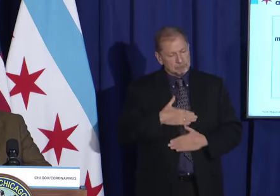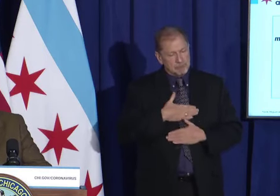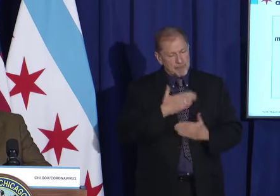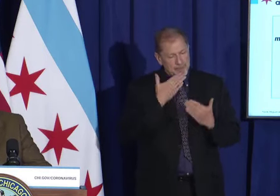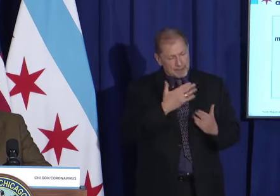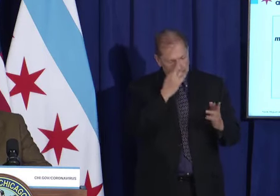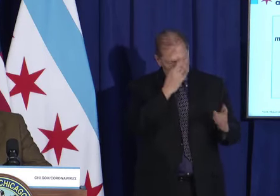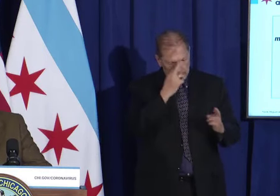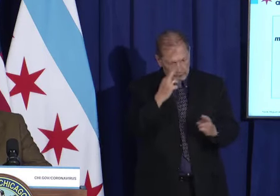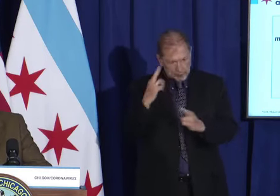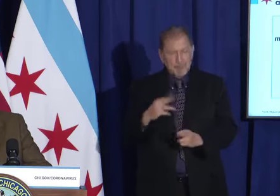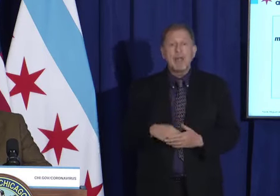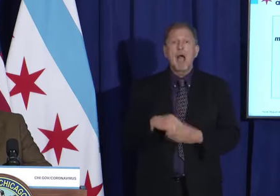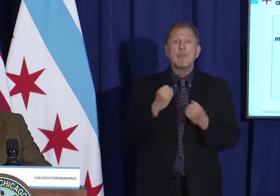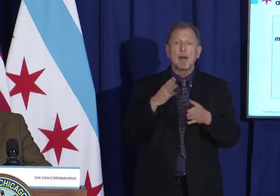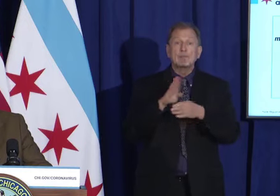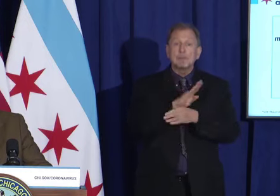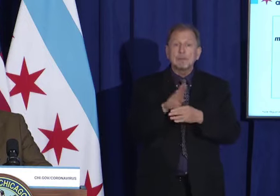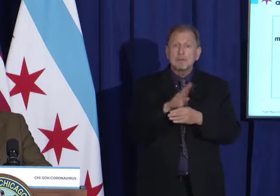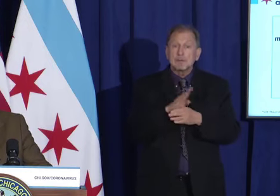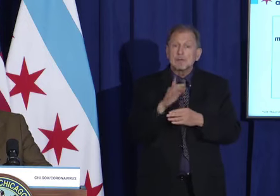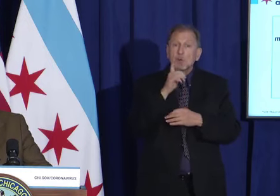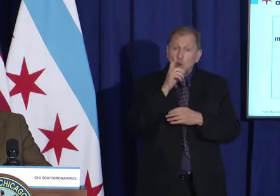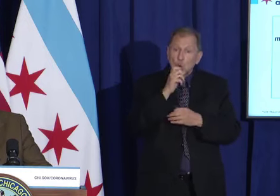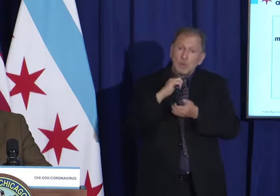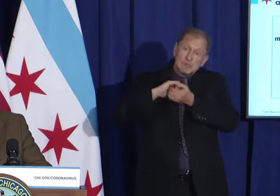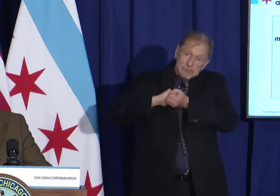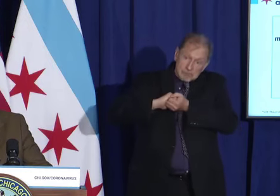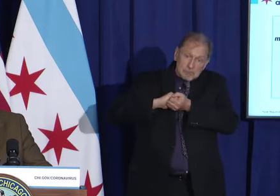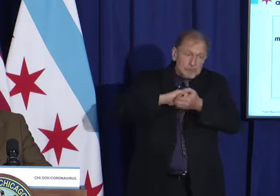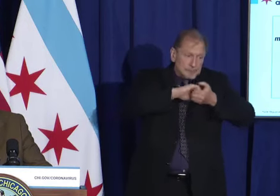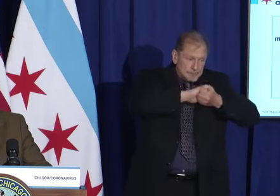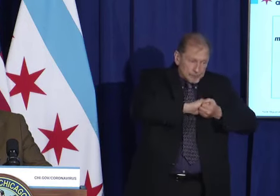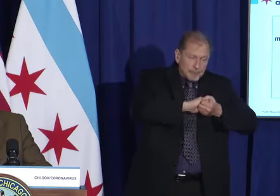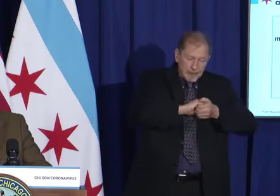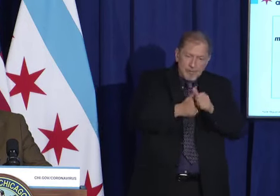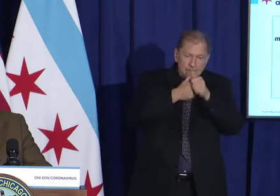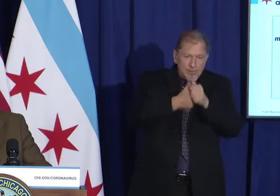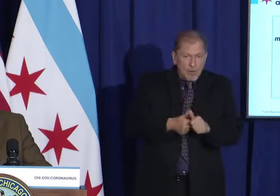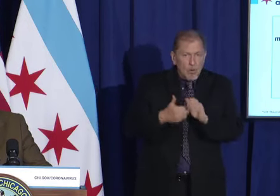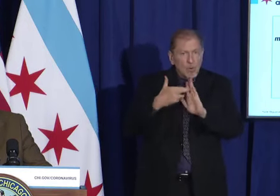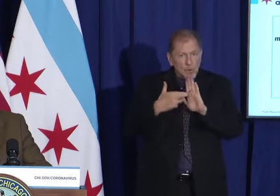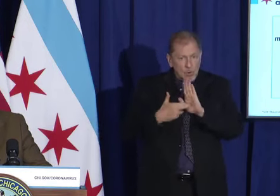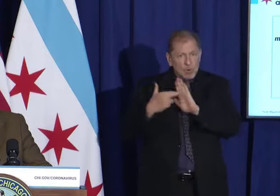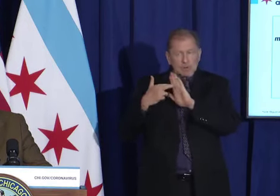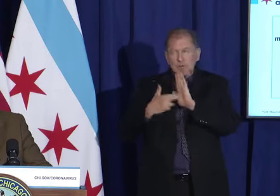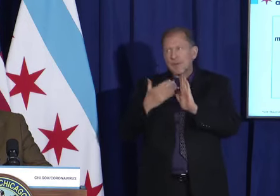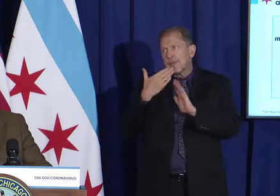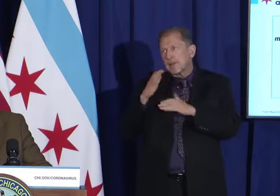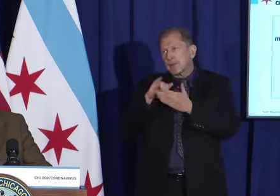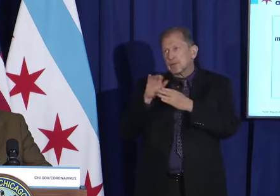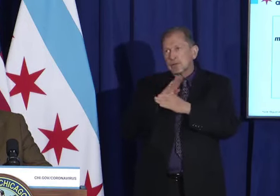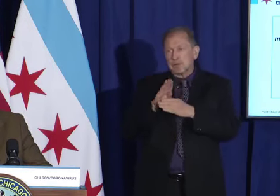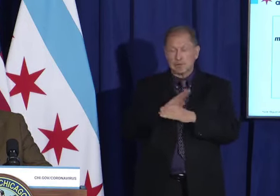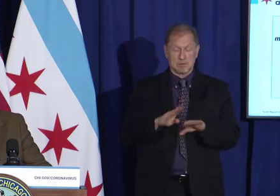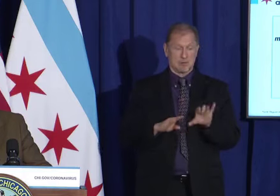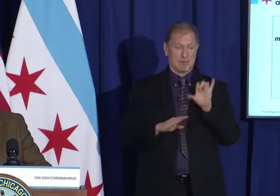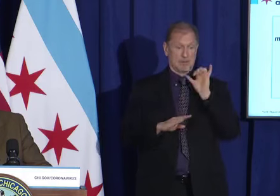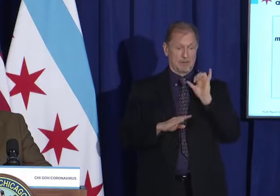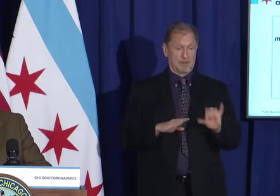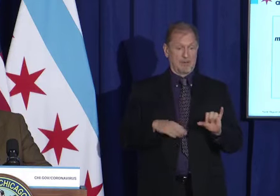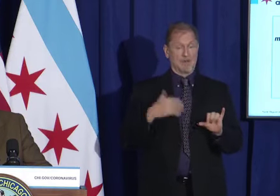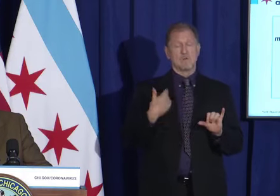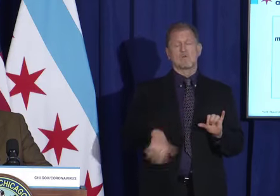who have been with us every step of the way as partners in staying on top of this incredible crisis that is stretching